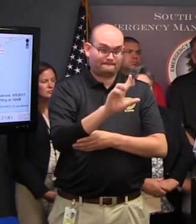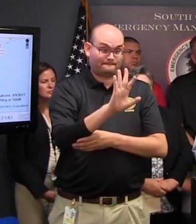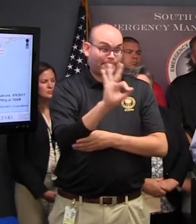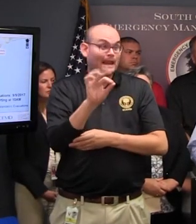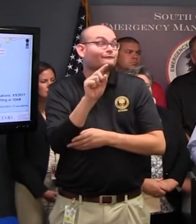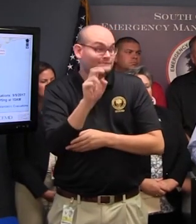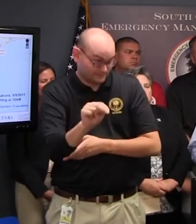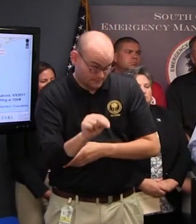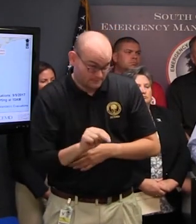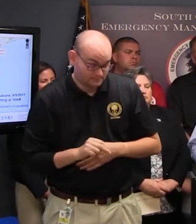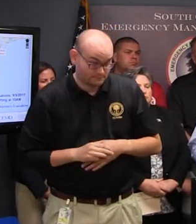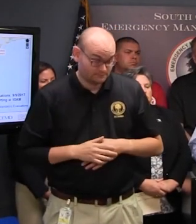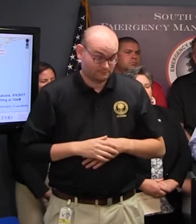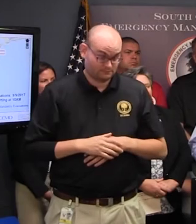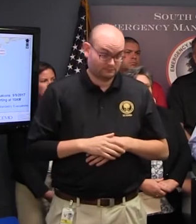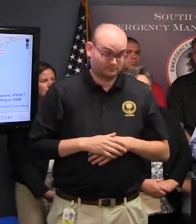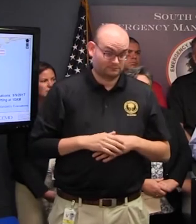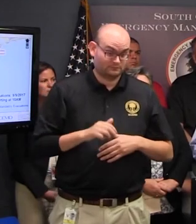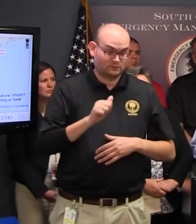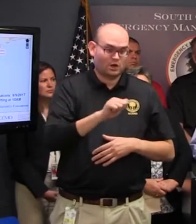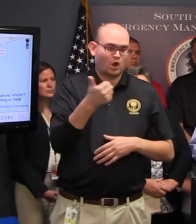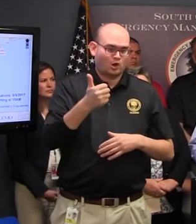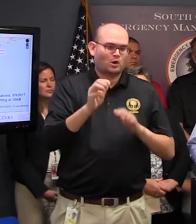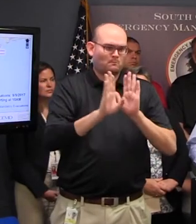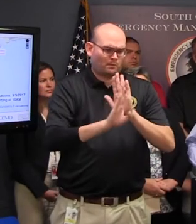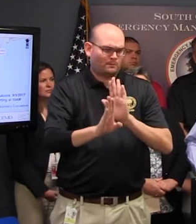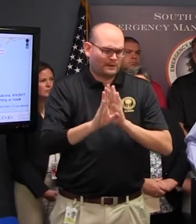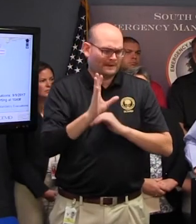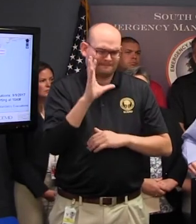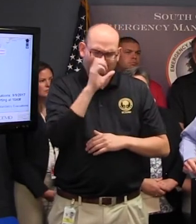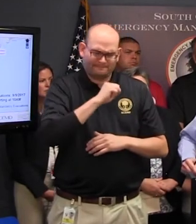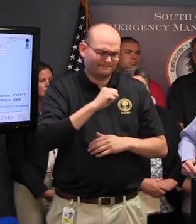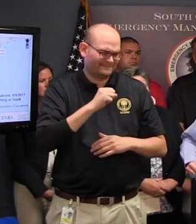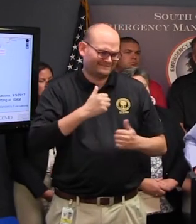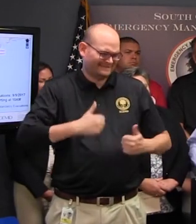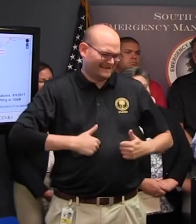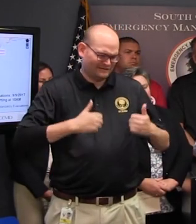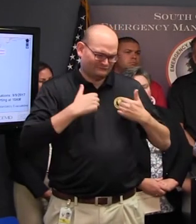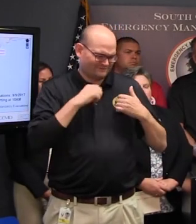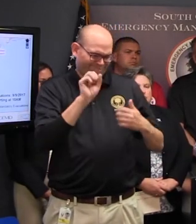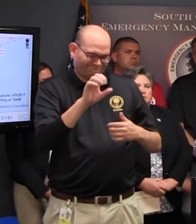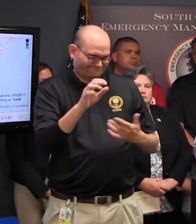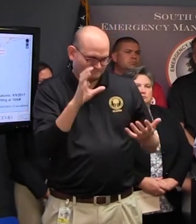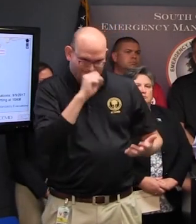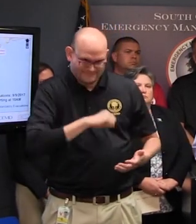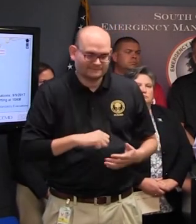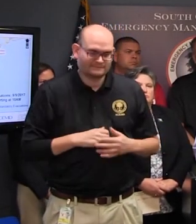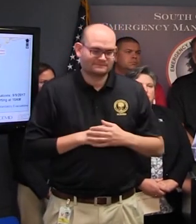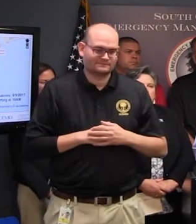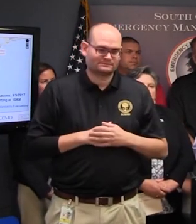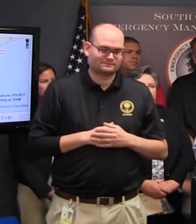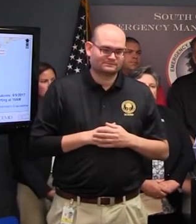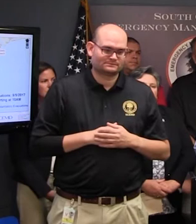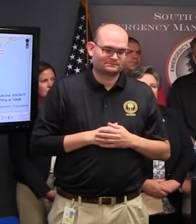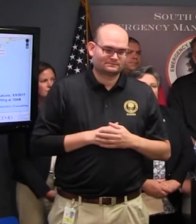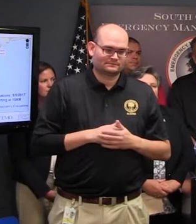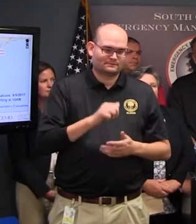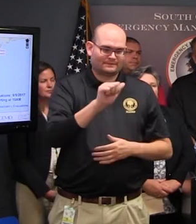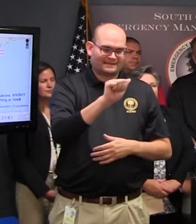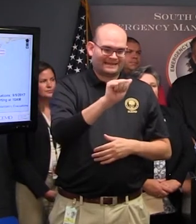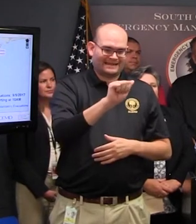Dolphin Drive in Dolphin Beaufort also in Allendale Allendale County